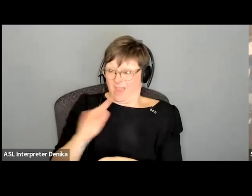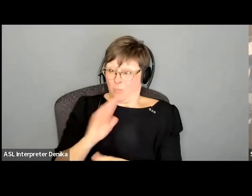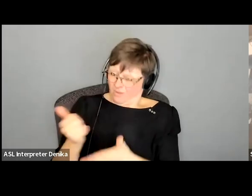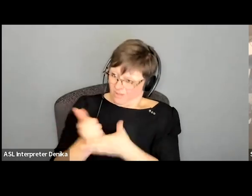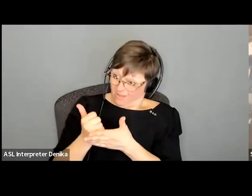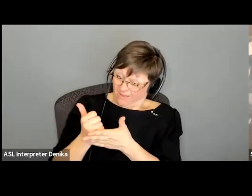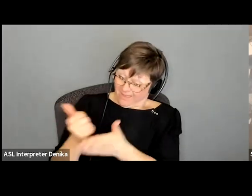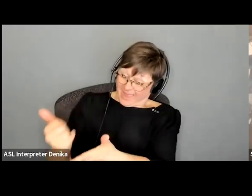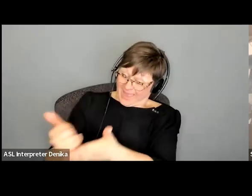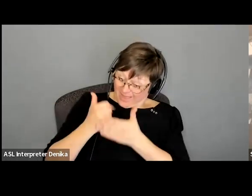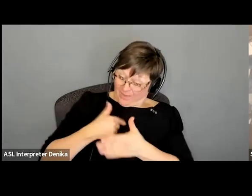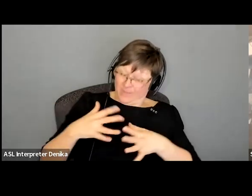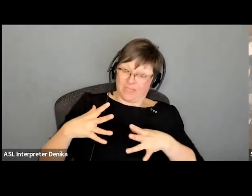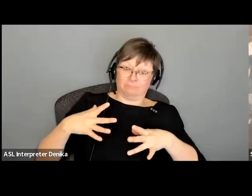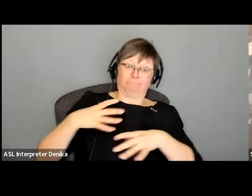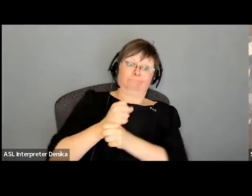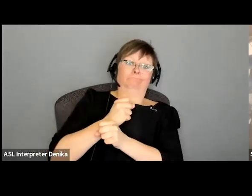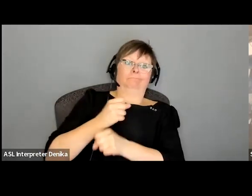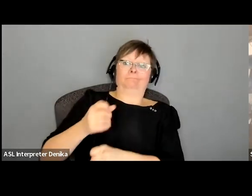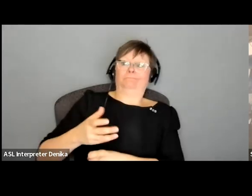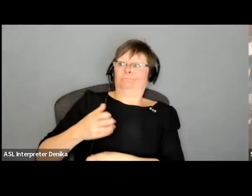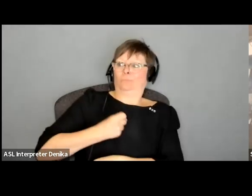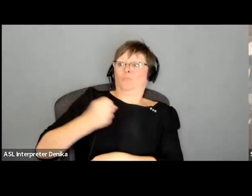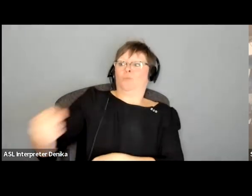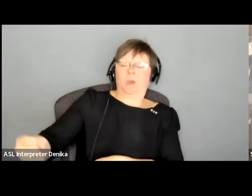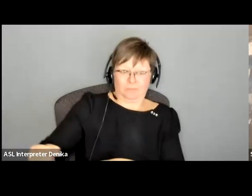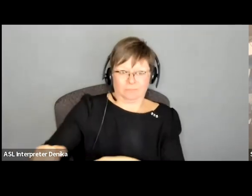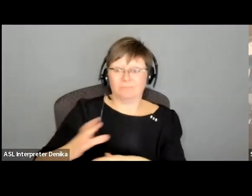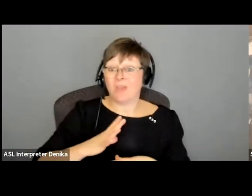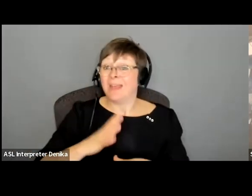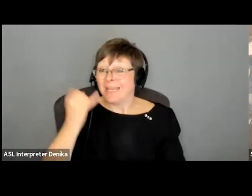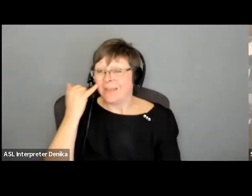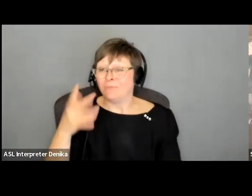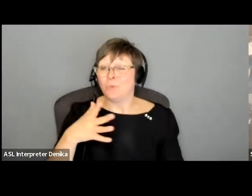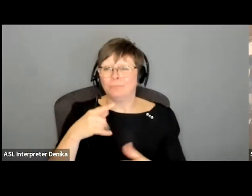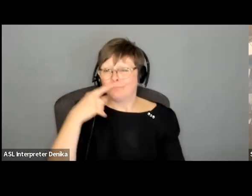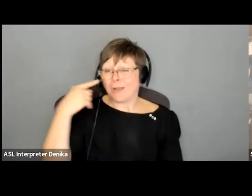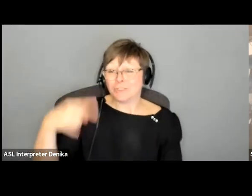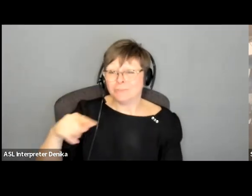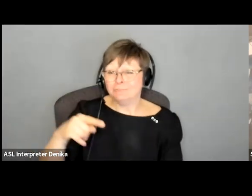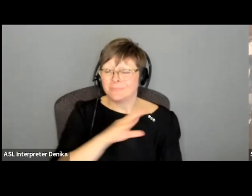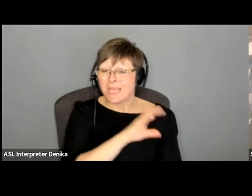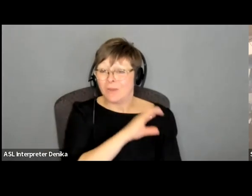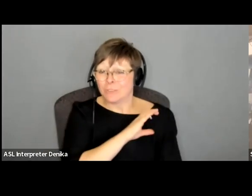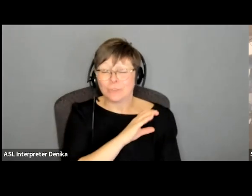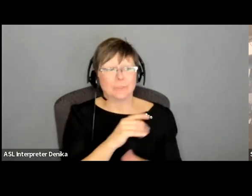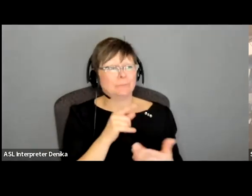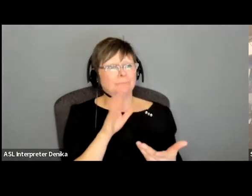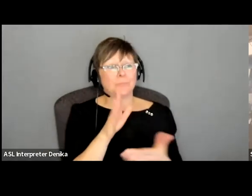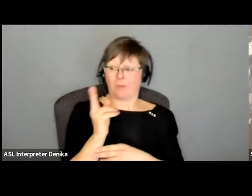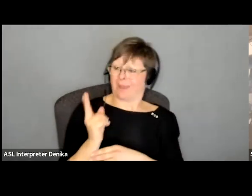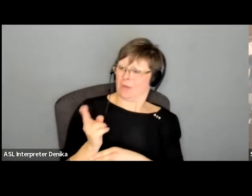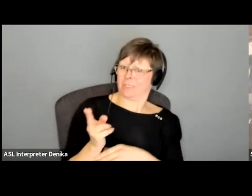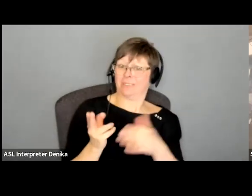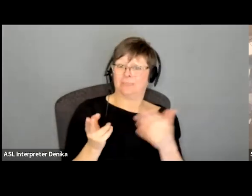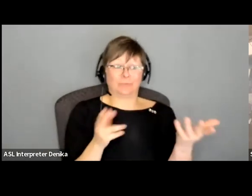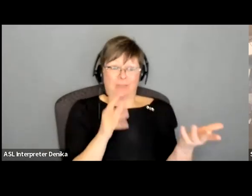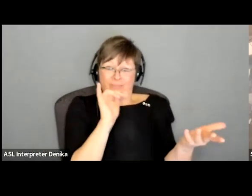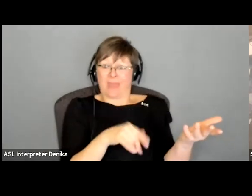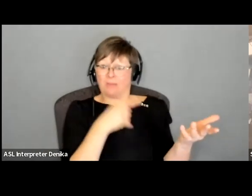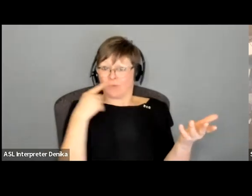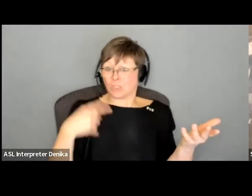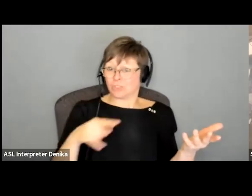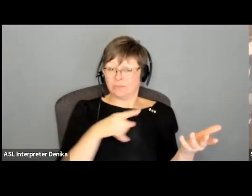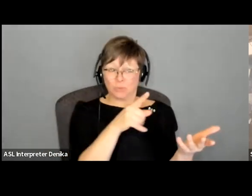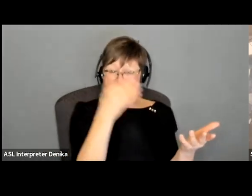or you were brilliant at let's say it's a russian character and you've got russian heritage and you feel you know i'd like to give a flavor of this because